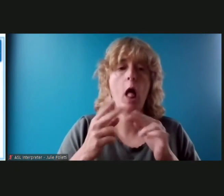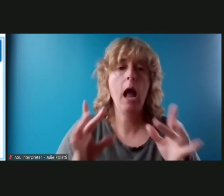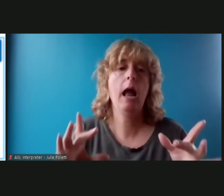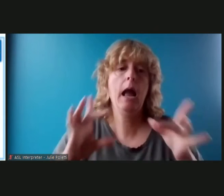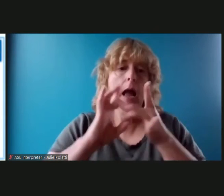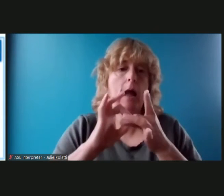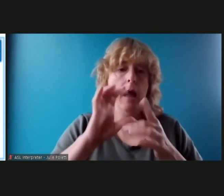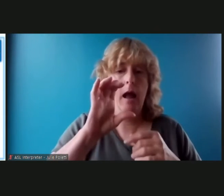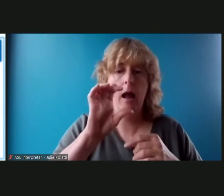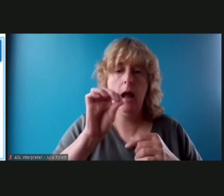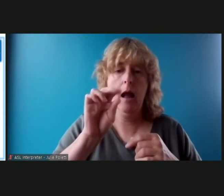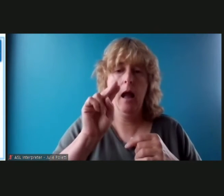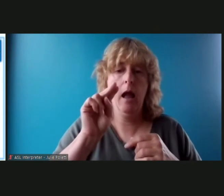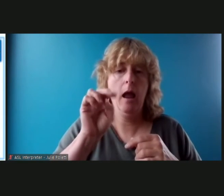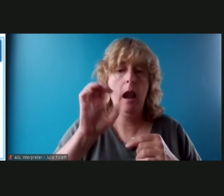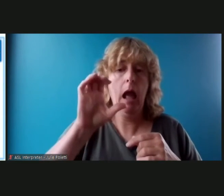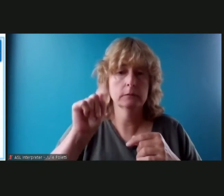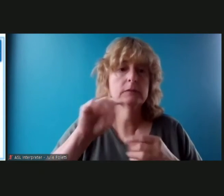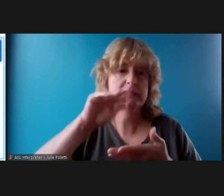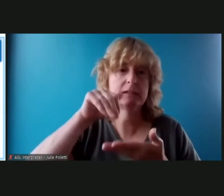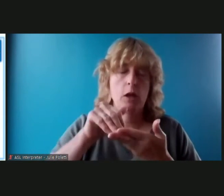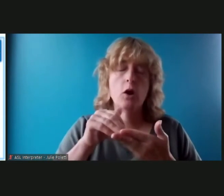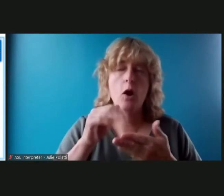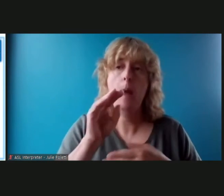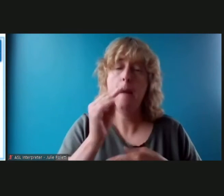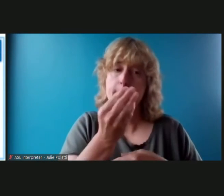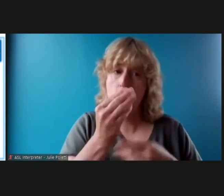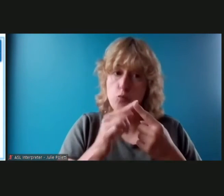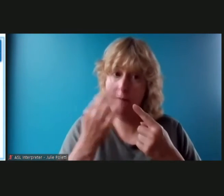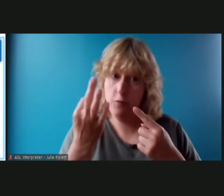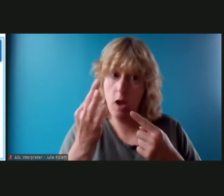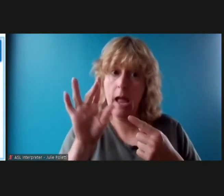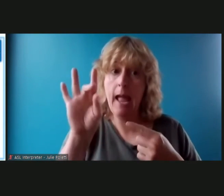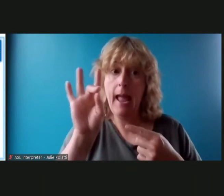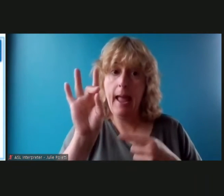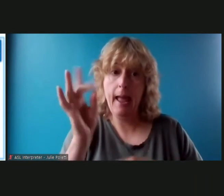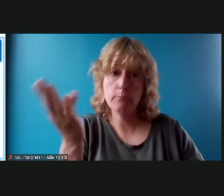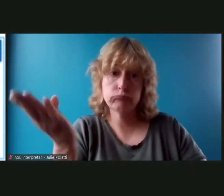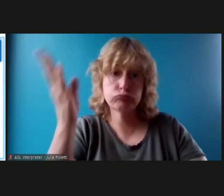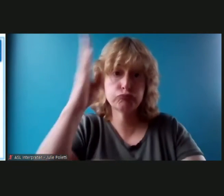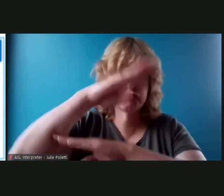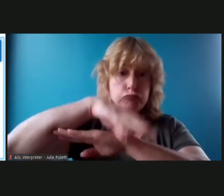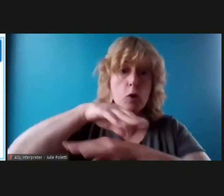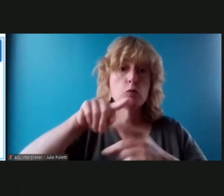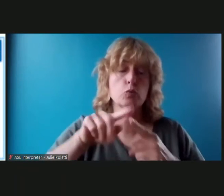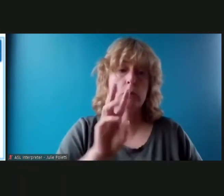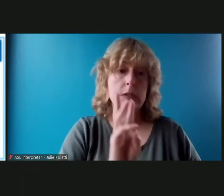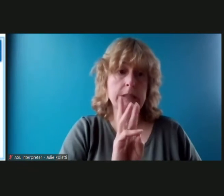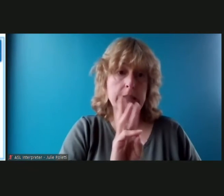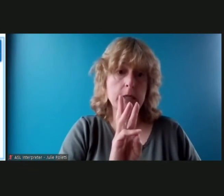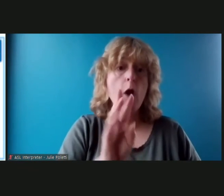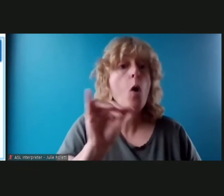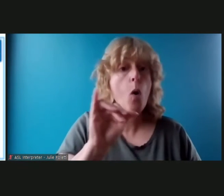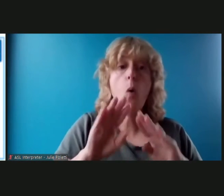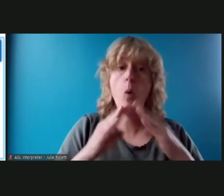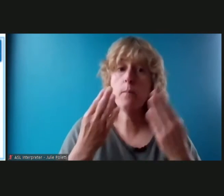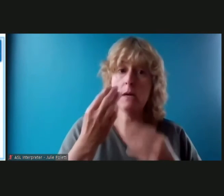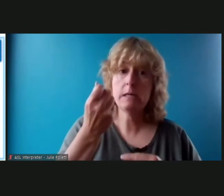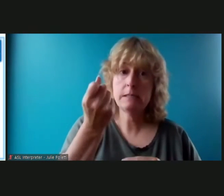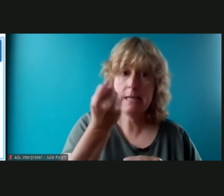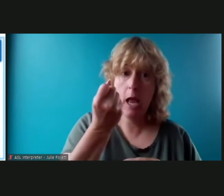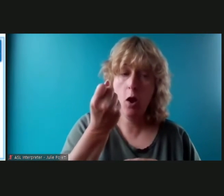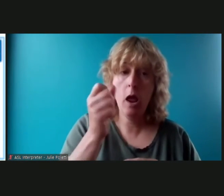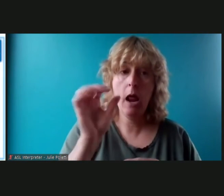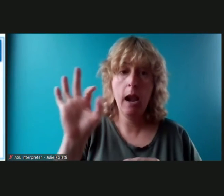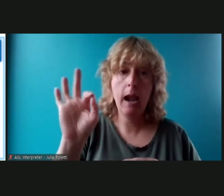ours are monday through friday from 8 a.m to 6 p.m and then we are also open on saturdays from